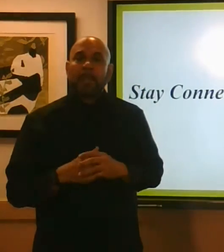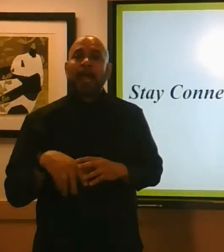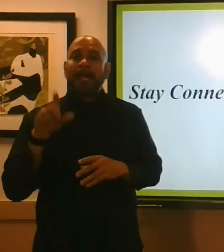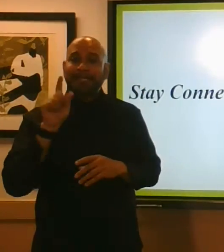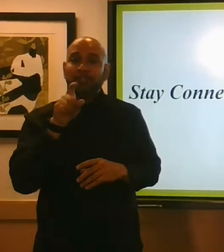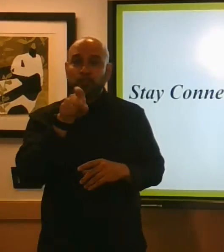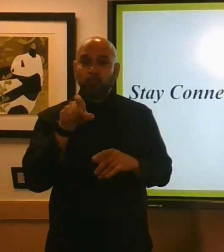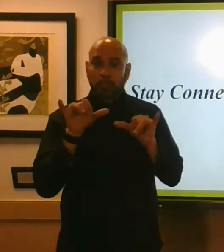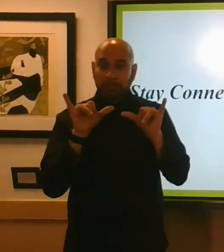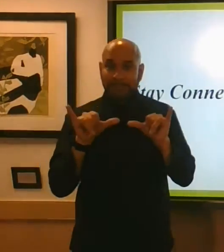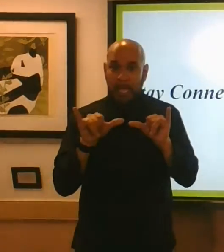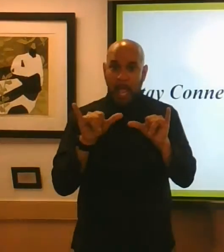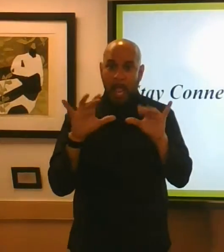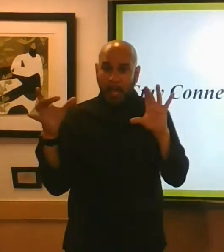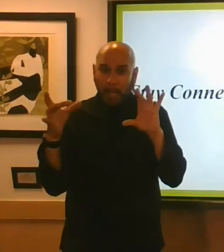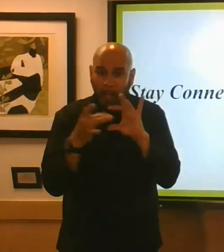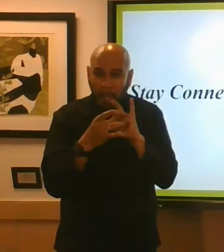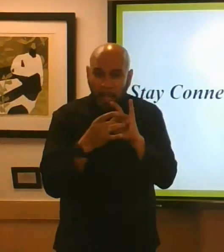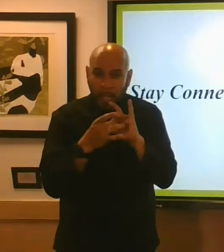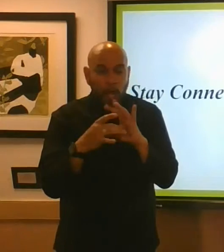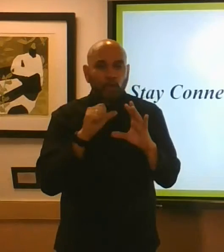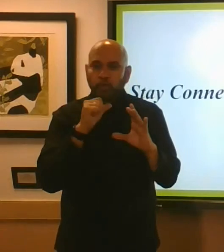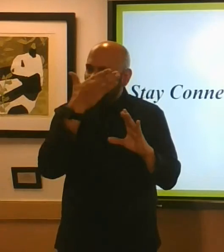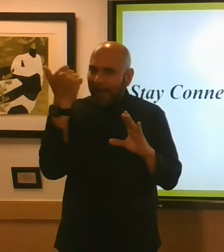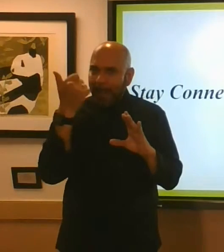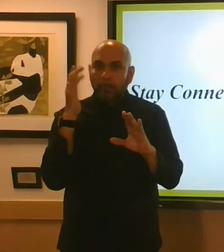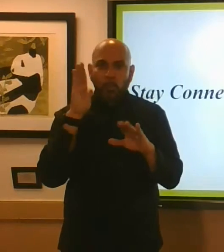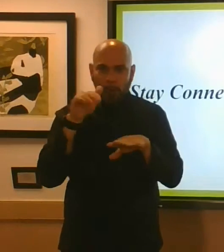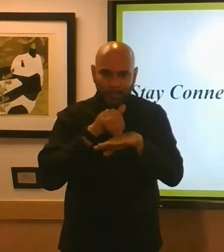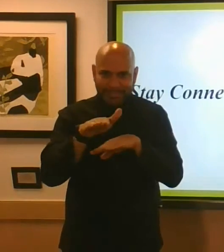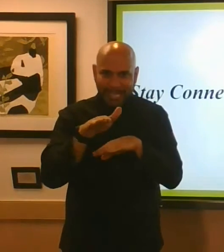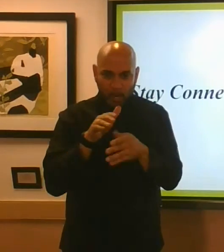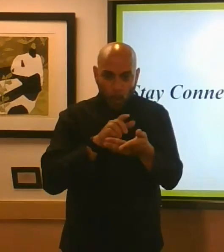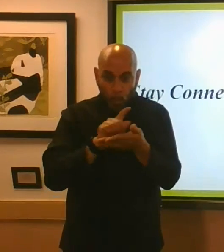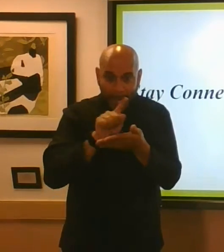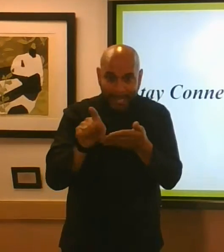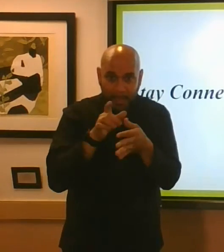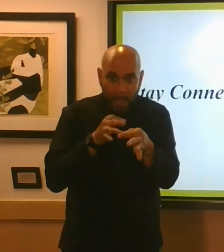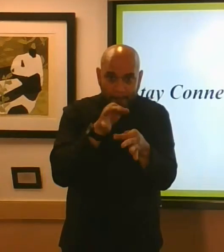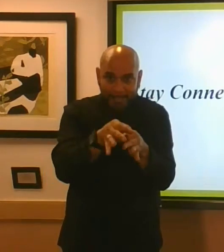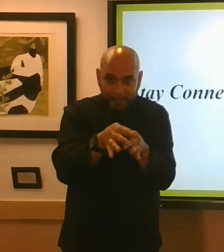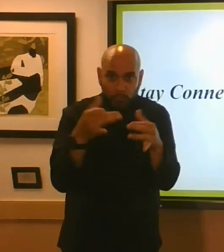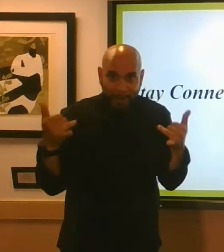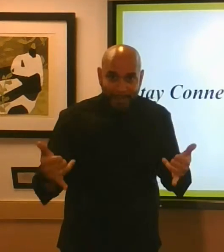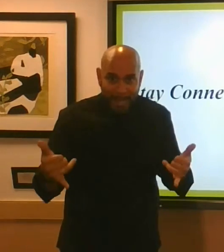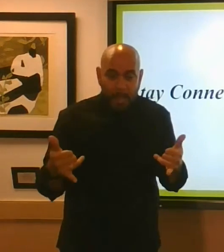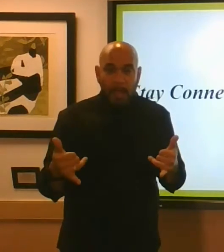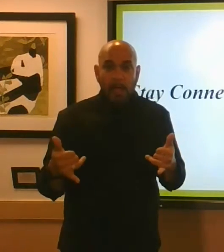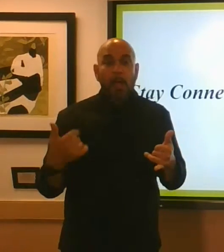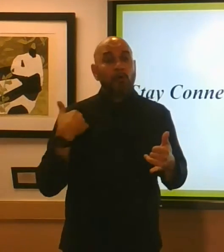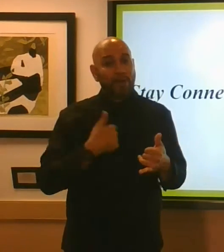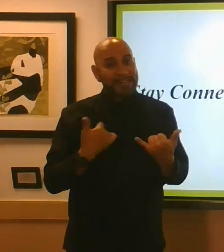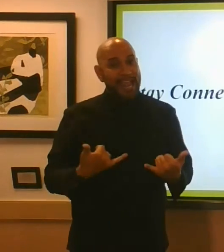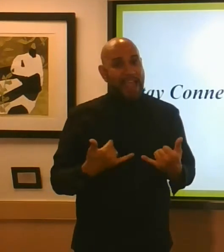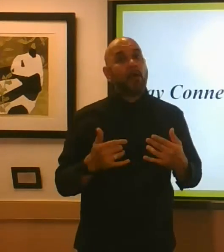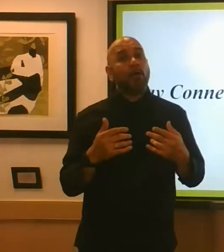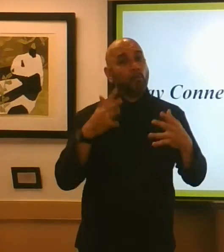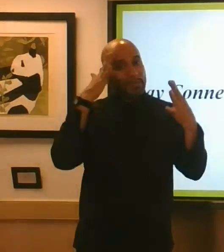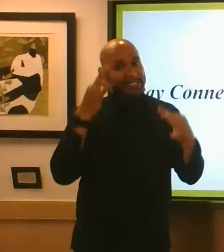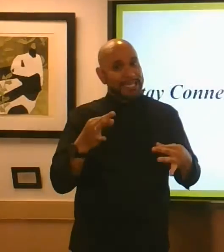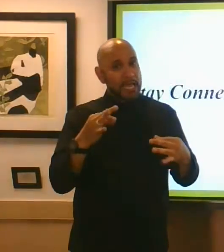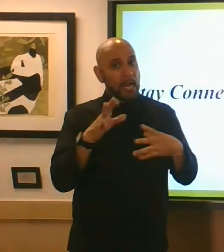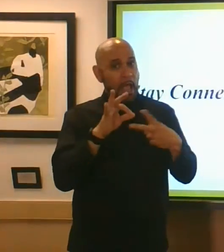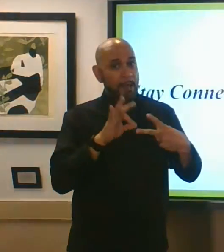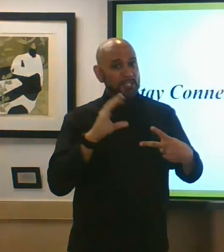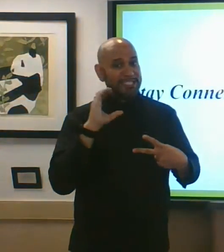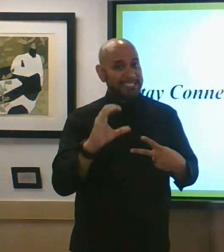need you to stay connected don't forget we'll be sending weekly updates right now we're leaning toward option c but we'll be sending weekly